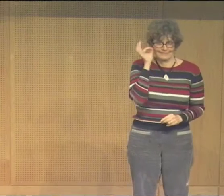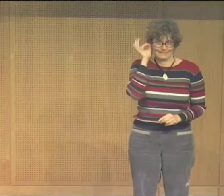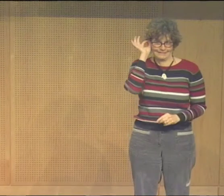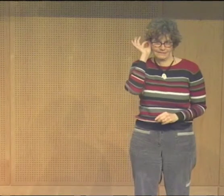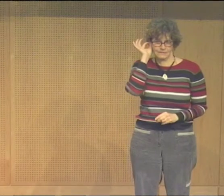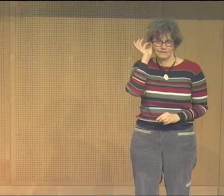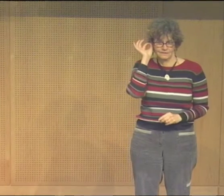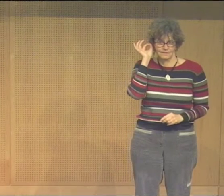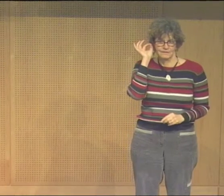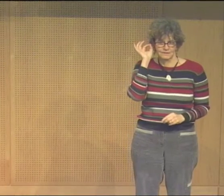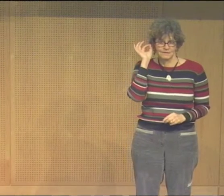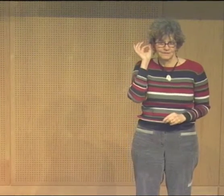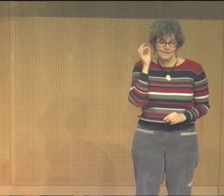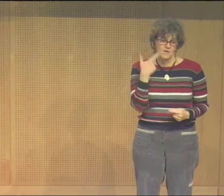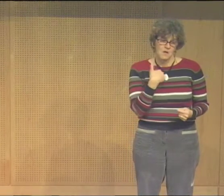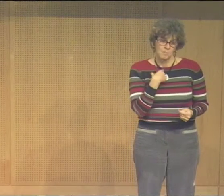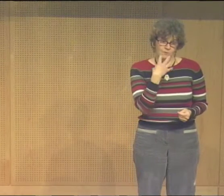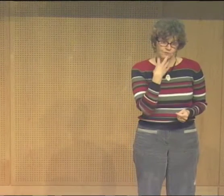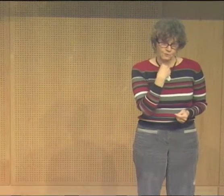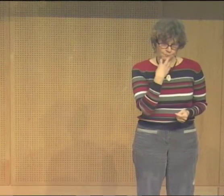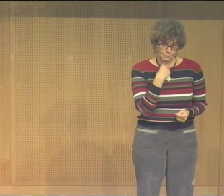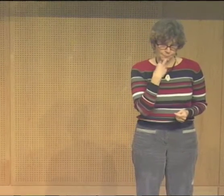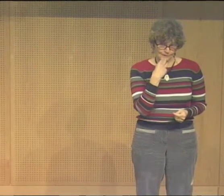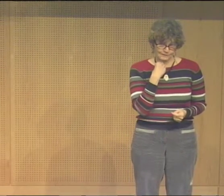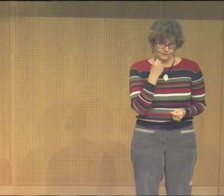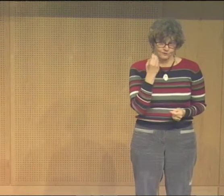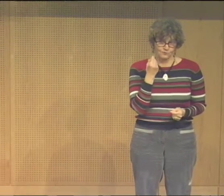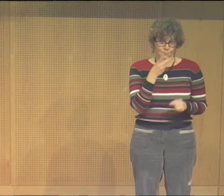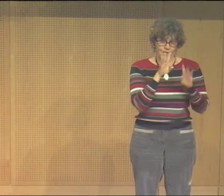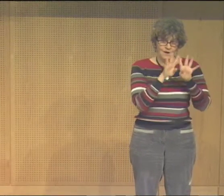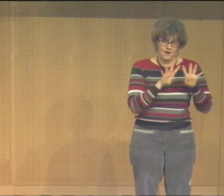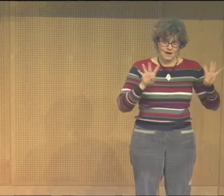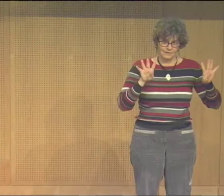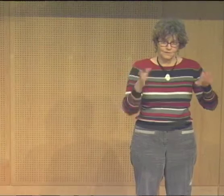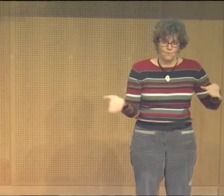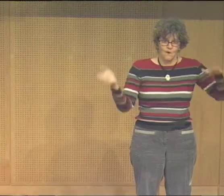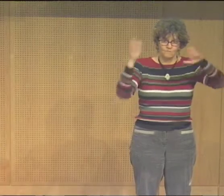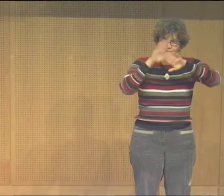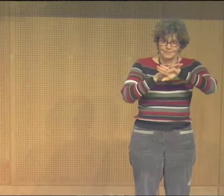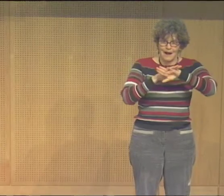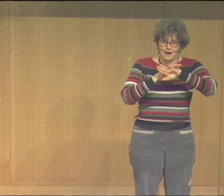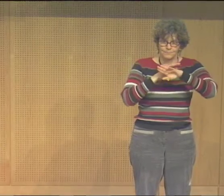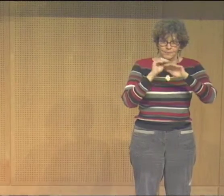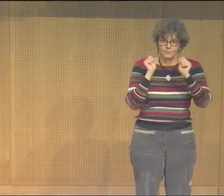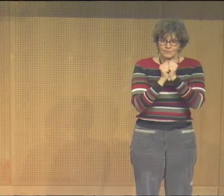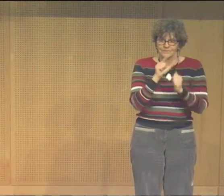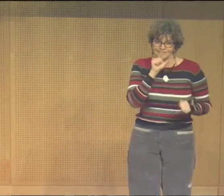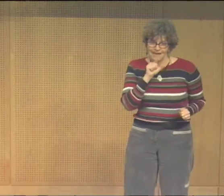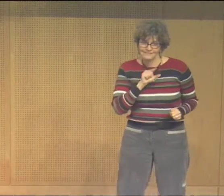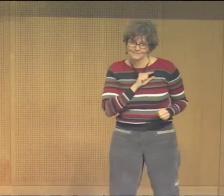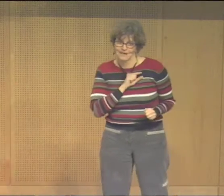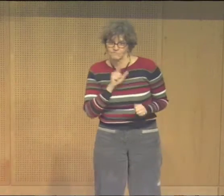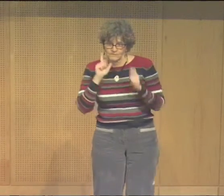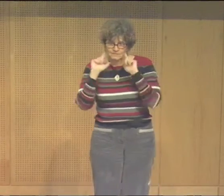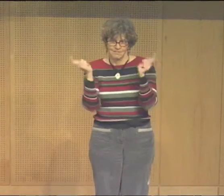And it's also a tribute to Native Americans. Now, I'm Jewish, so I also wanted to incorporate